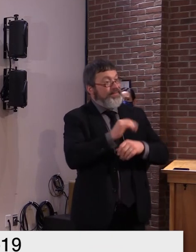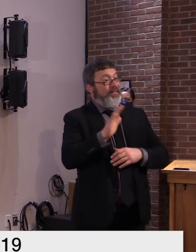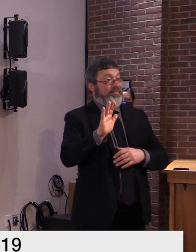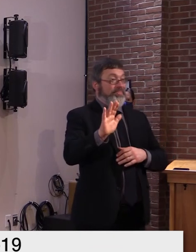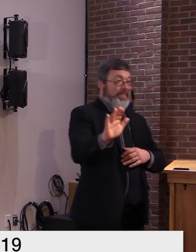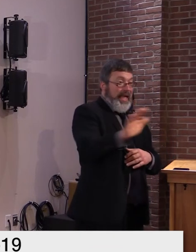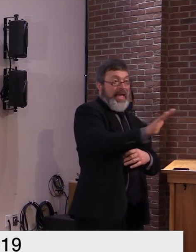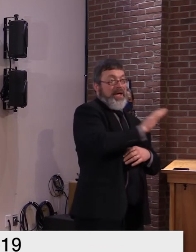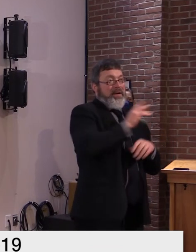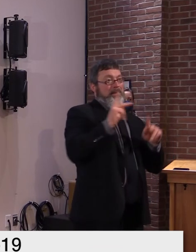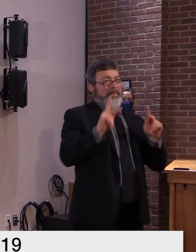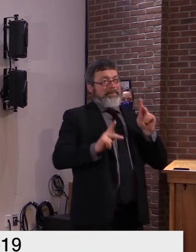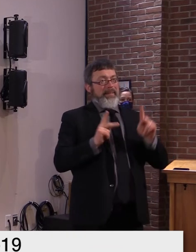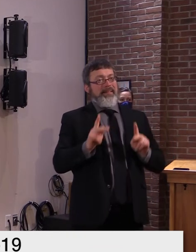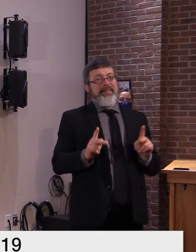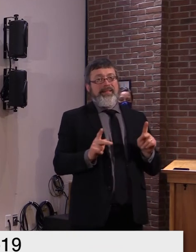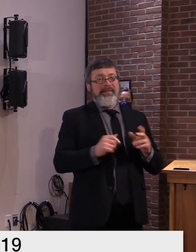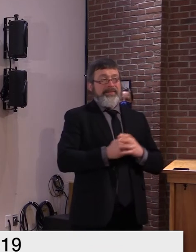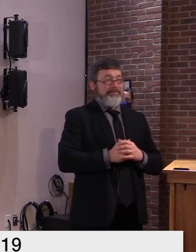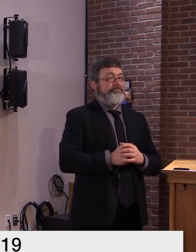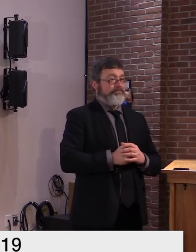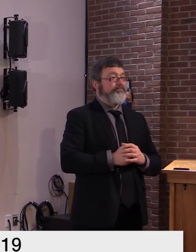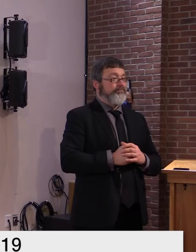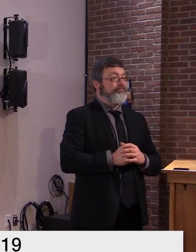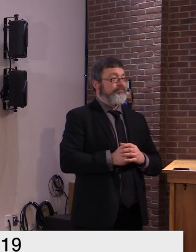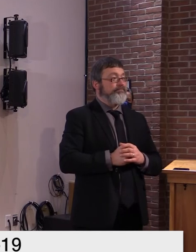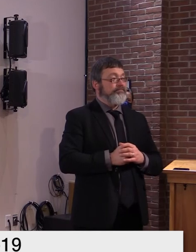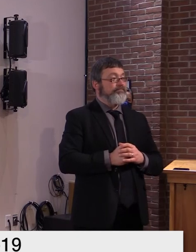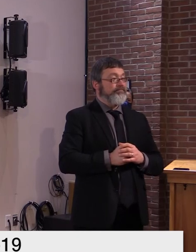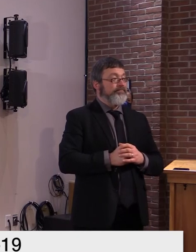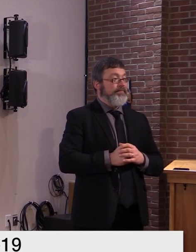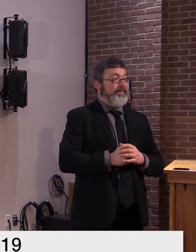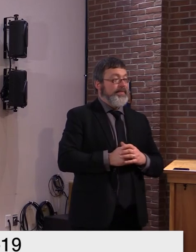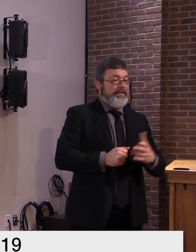Thank you. Thank Guy Page.